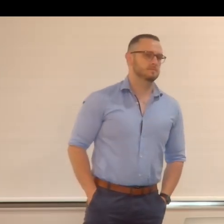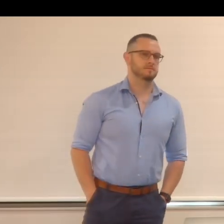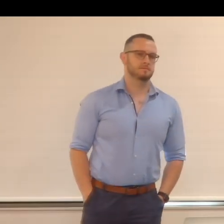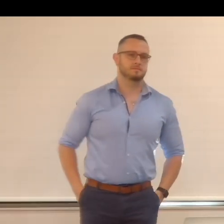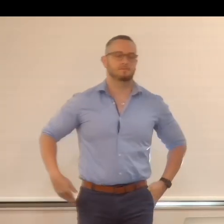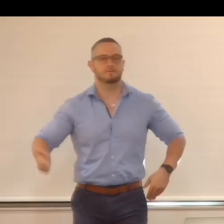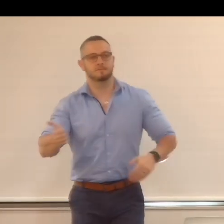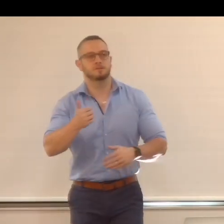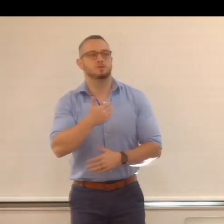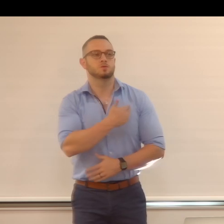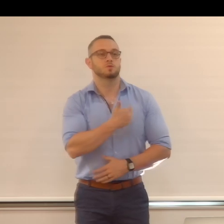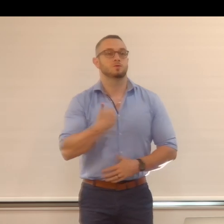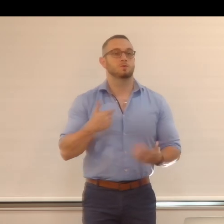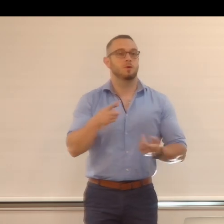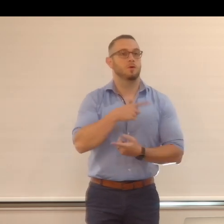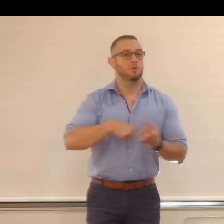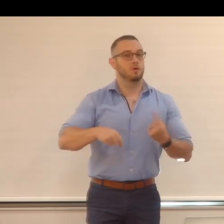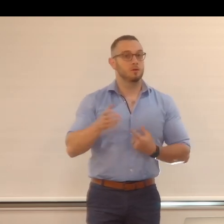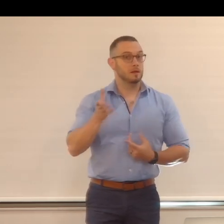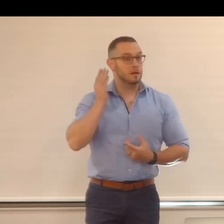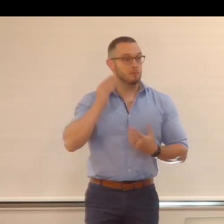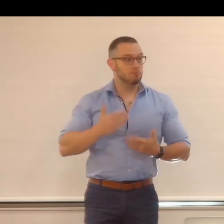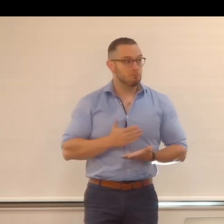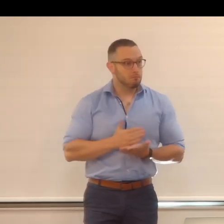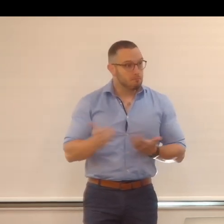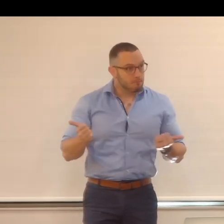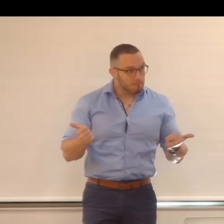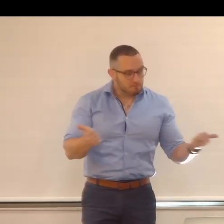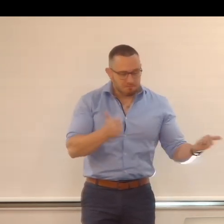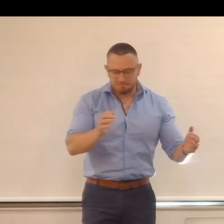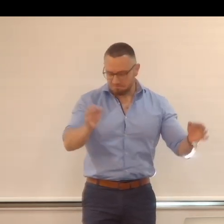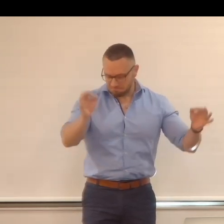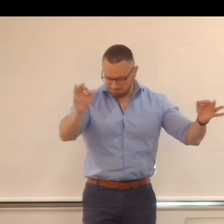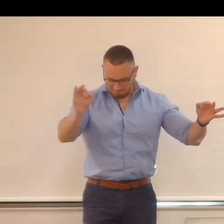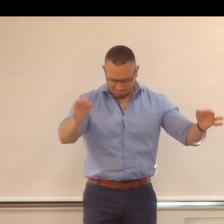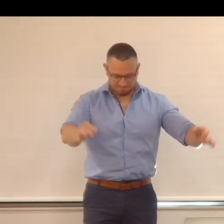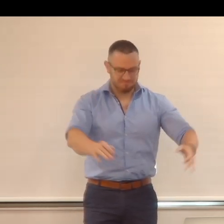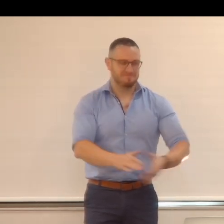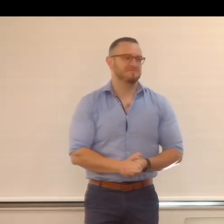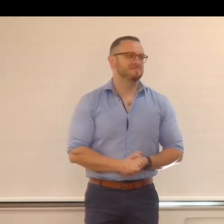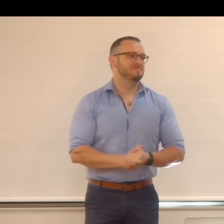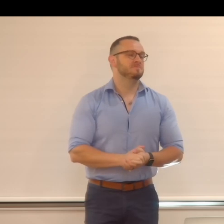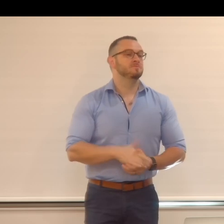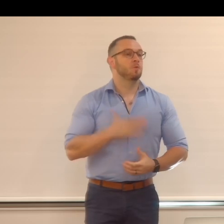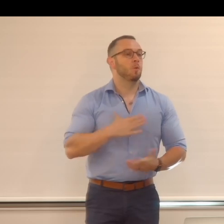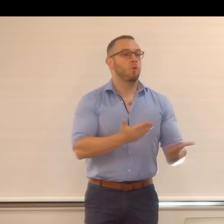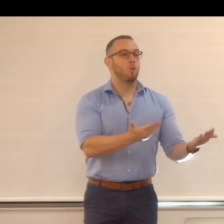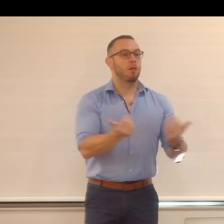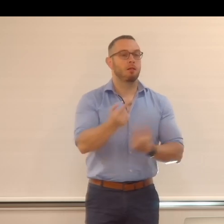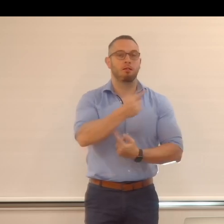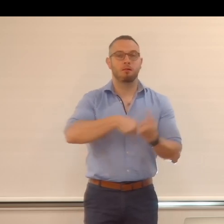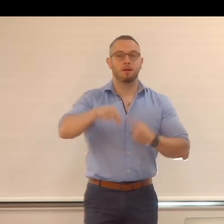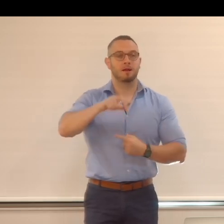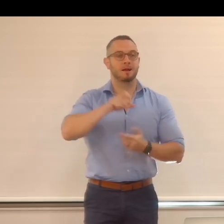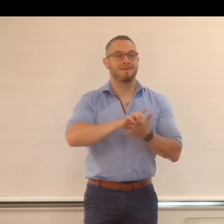Hello, everyone. Can you hear me clearly? Yes, perfect, fantastic. So I want to welcome all of you to